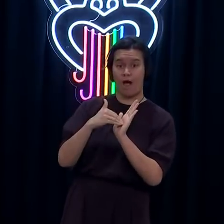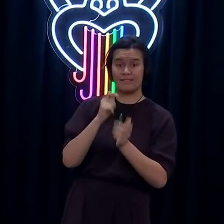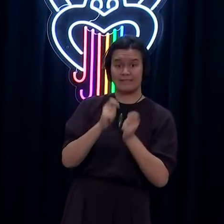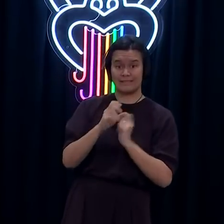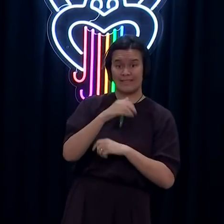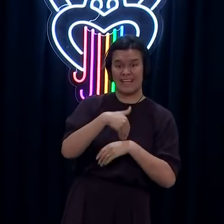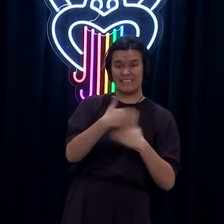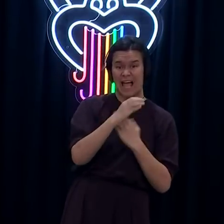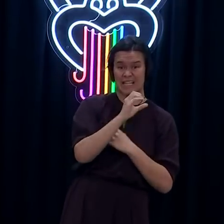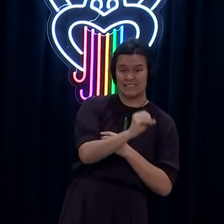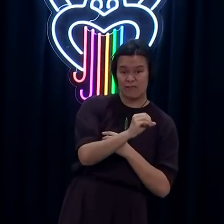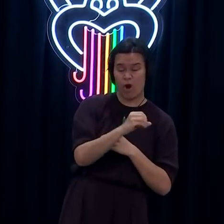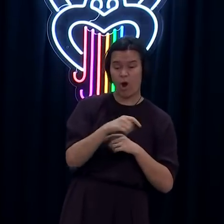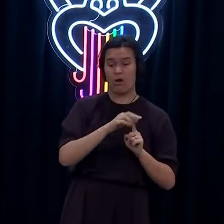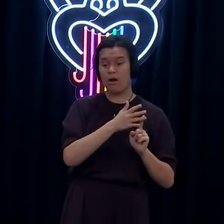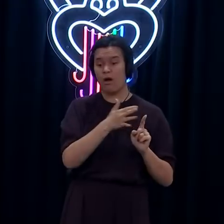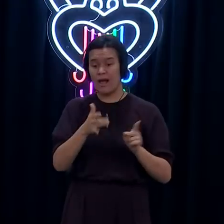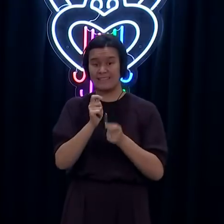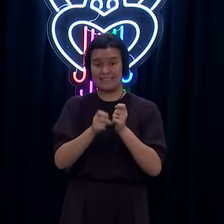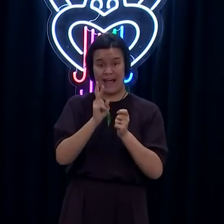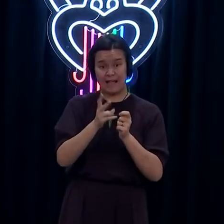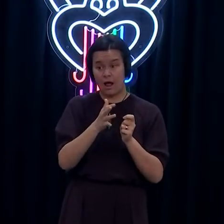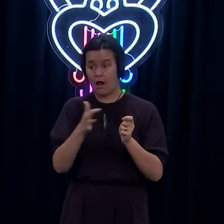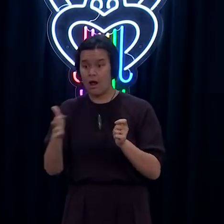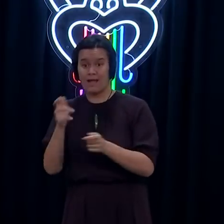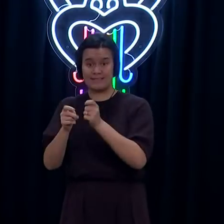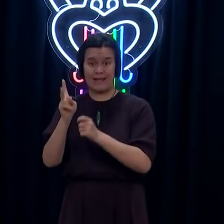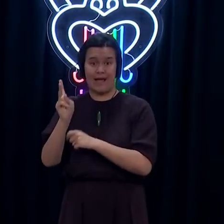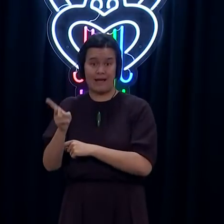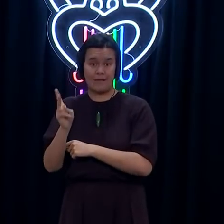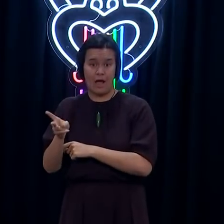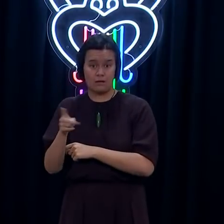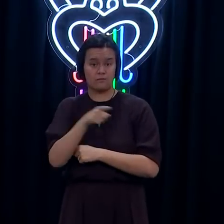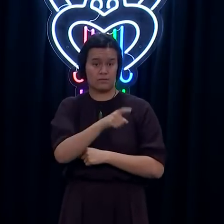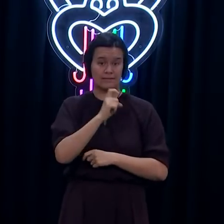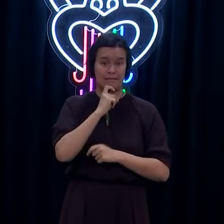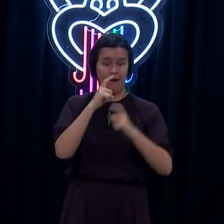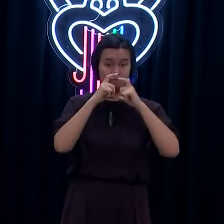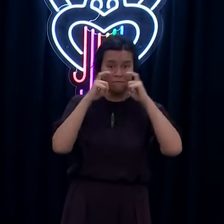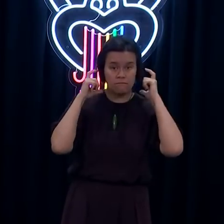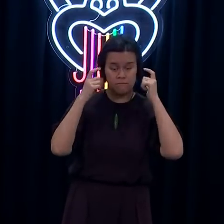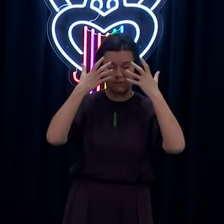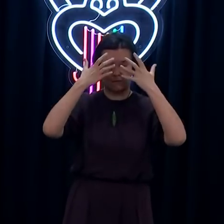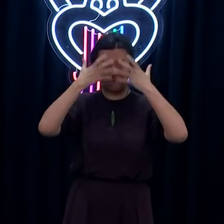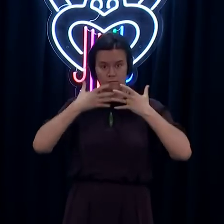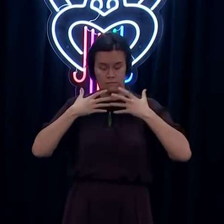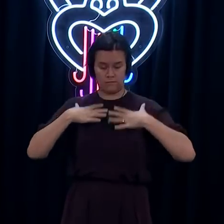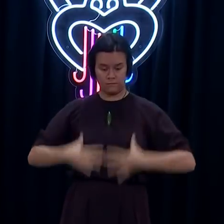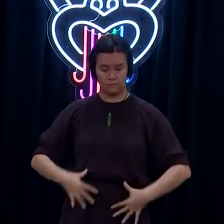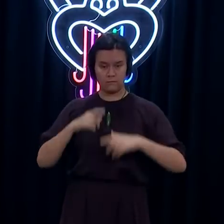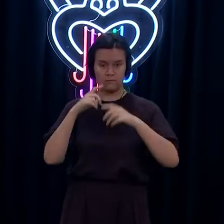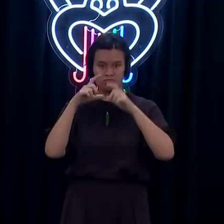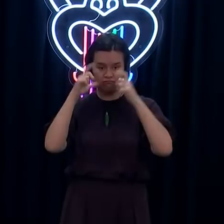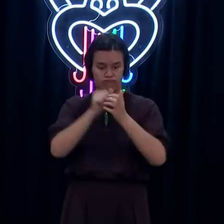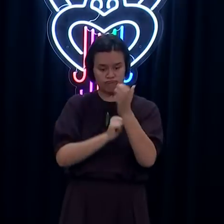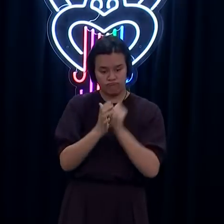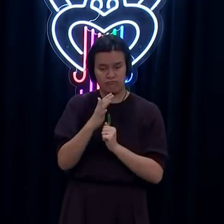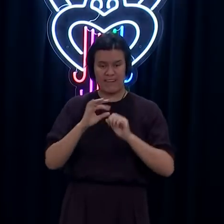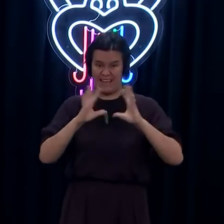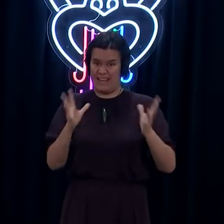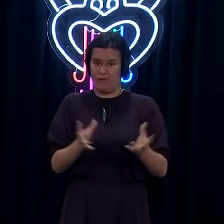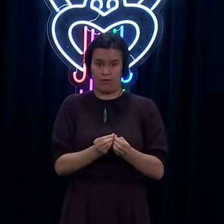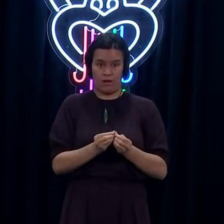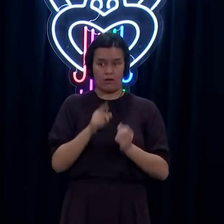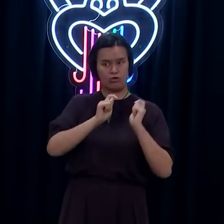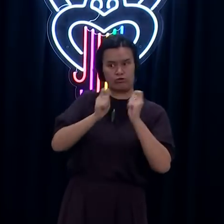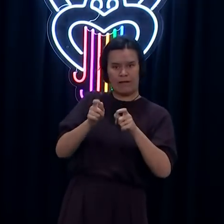They wear masks and staff wear PPE. And they work through a process to ensure that someone is COVID-free before they're integrated more fully